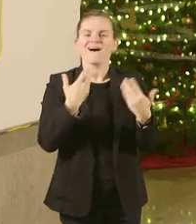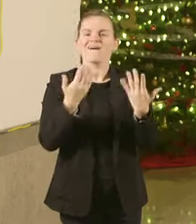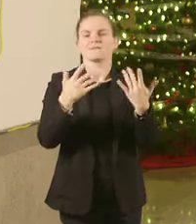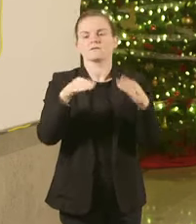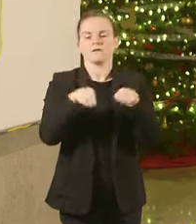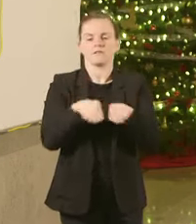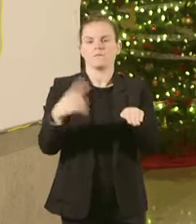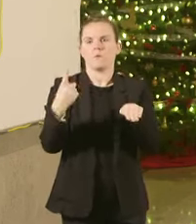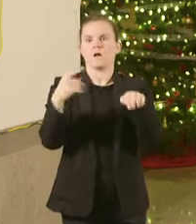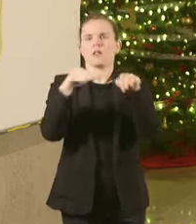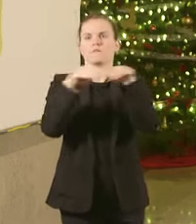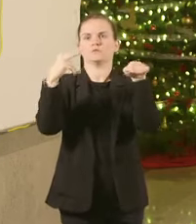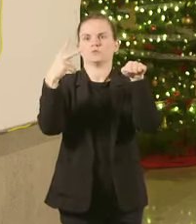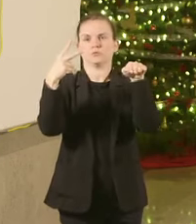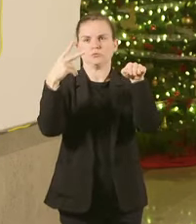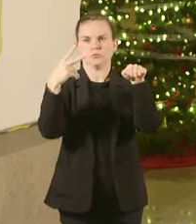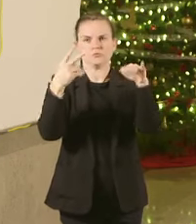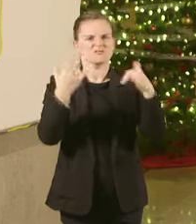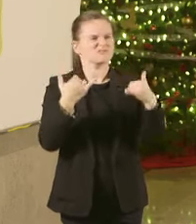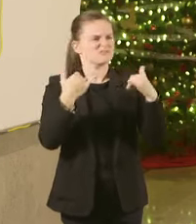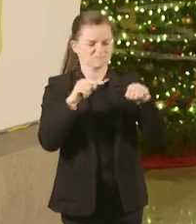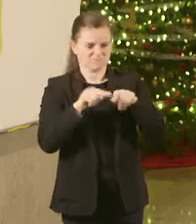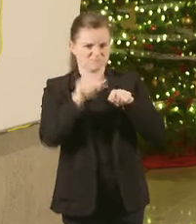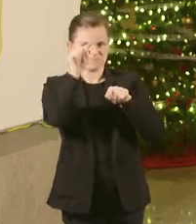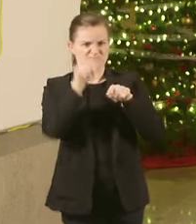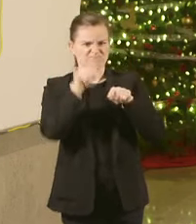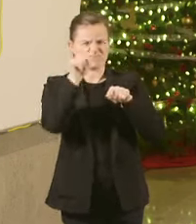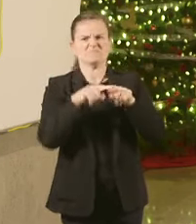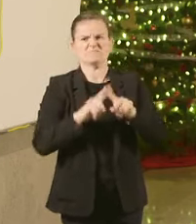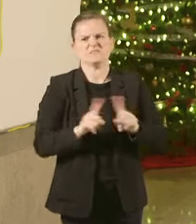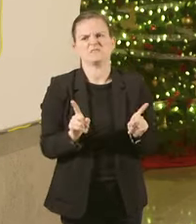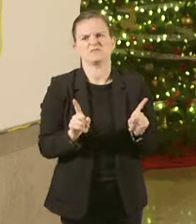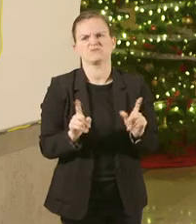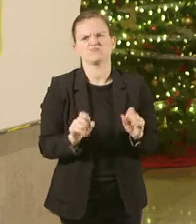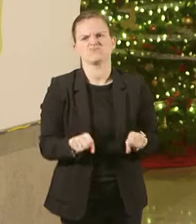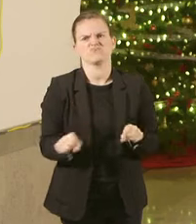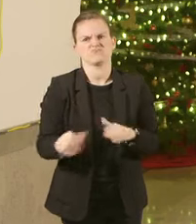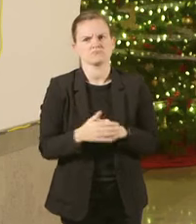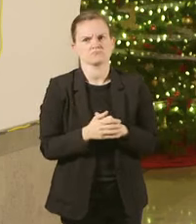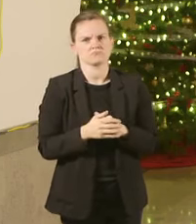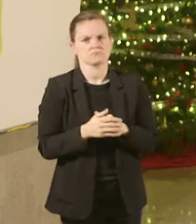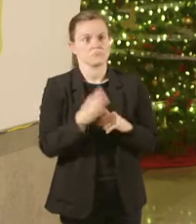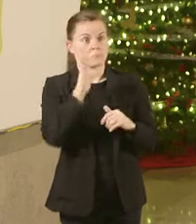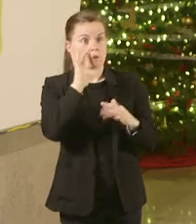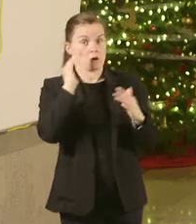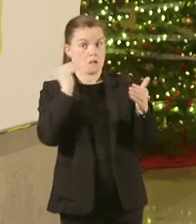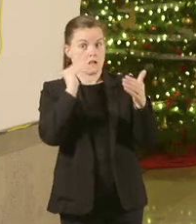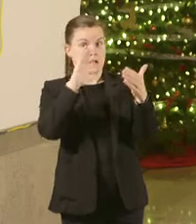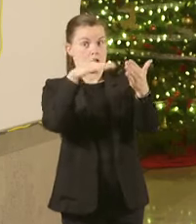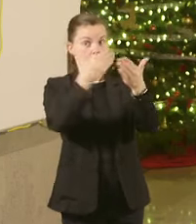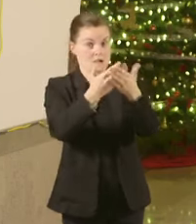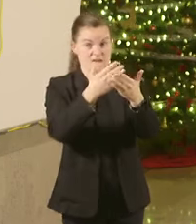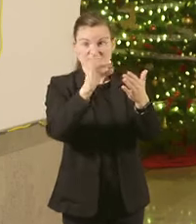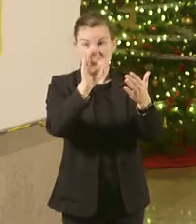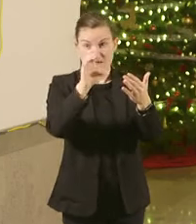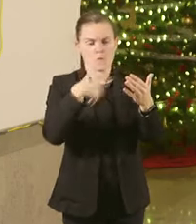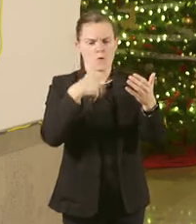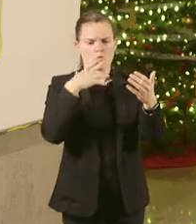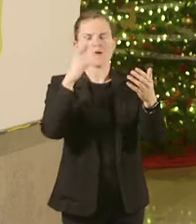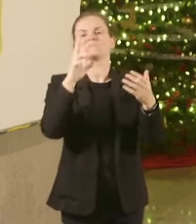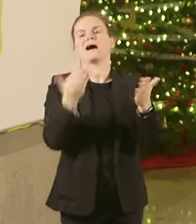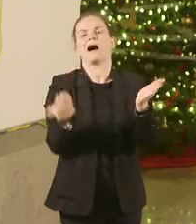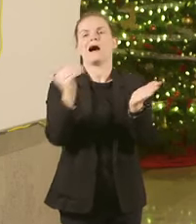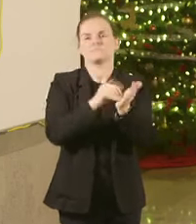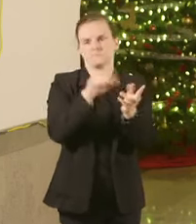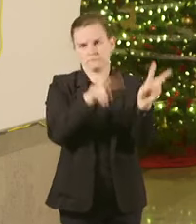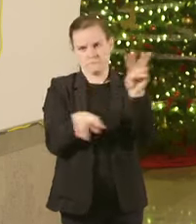going to make a difference So I think what we do is we're just going to reevaluate in February see where we're at I don't think anybody knows how we're going to come out over the holiday season I think we're all